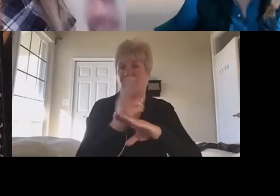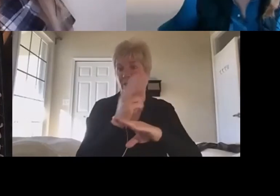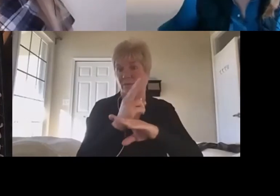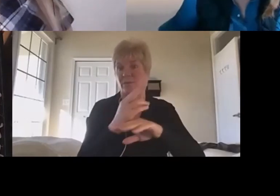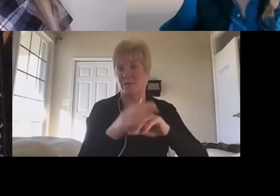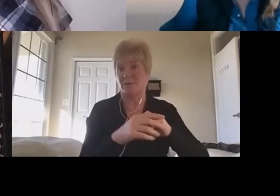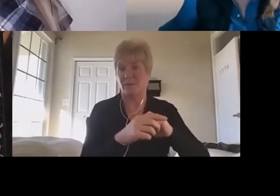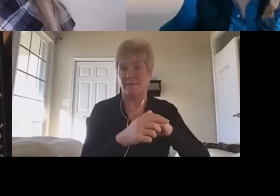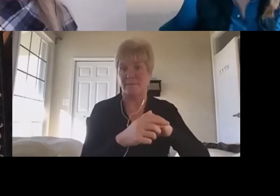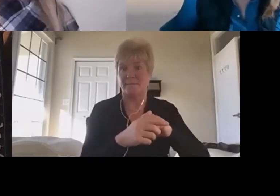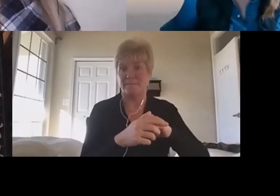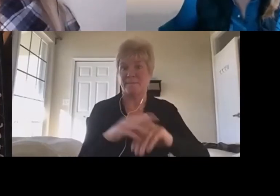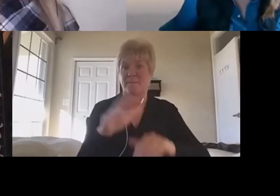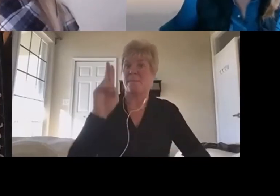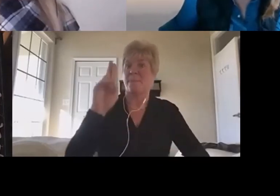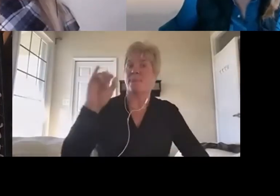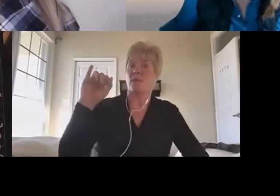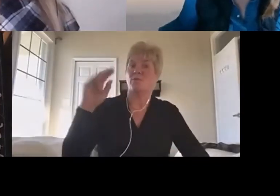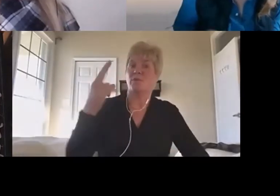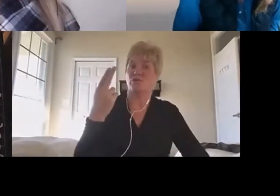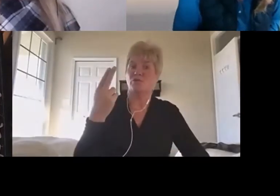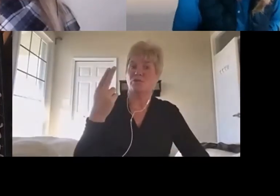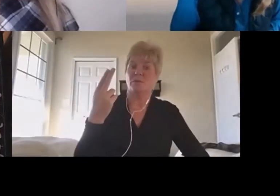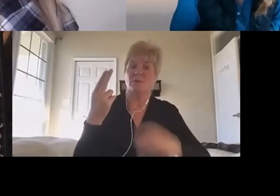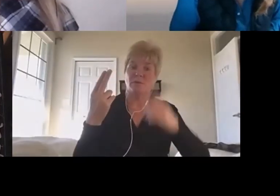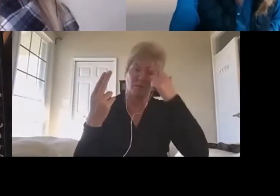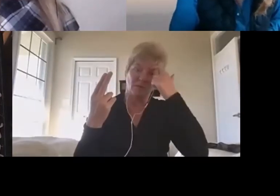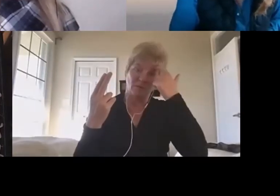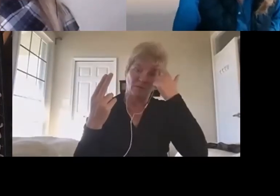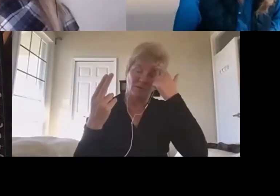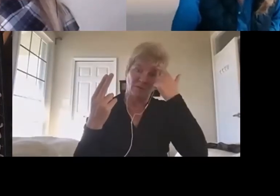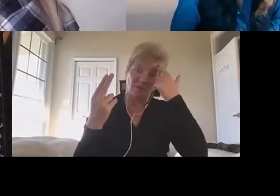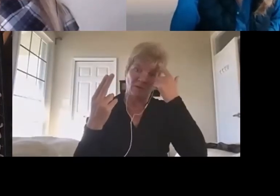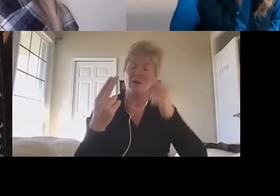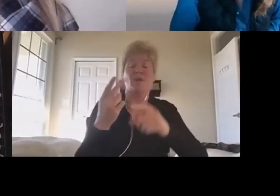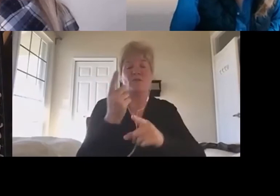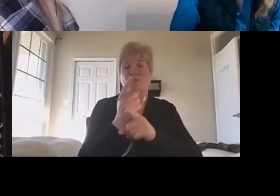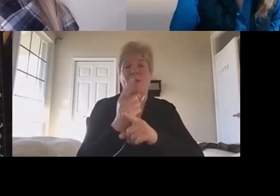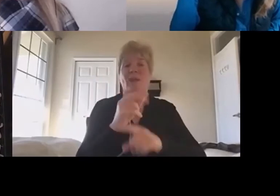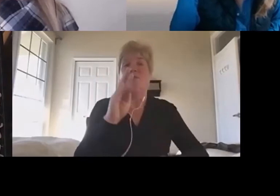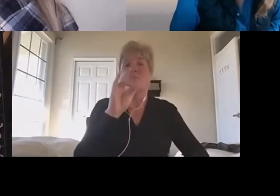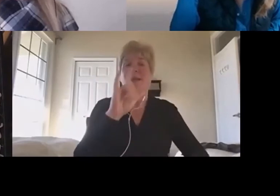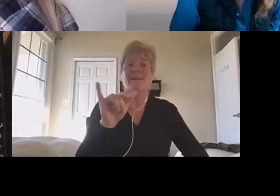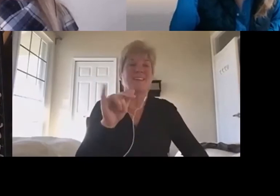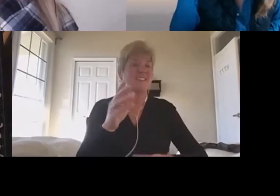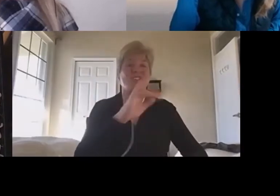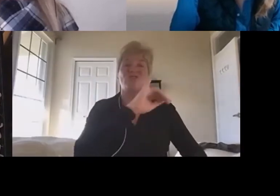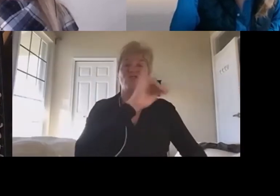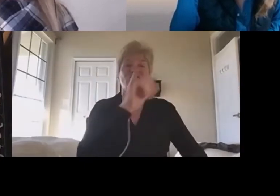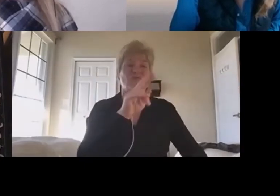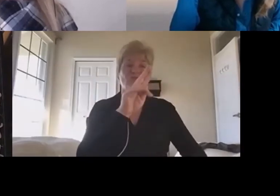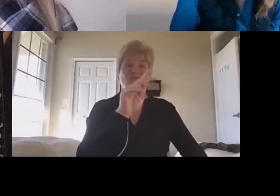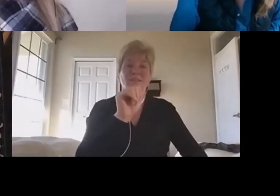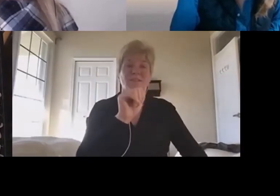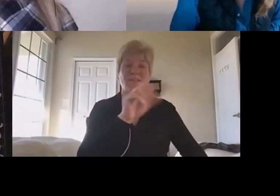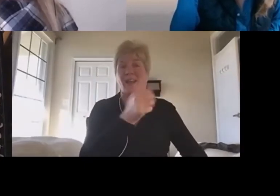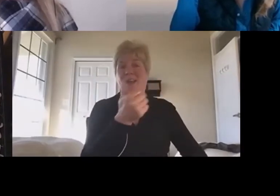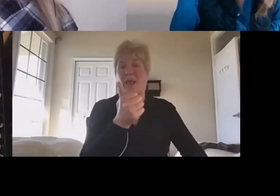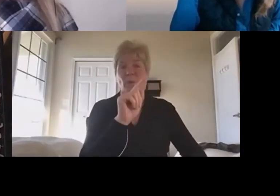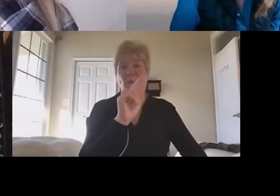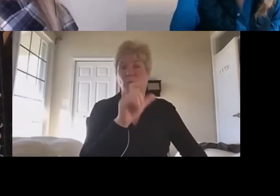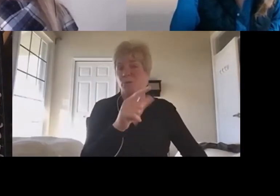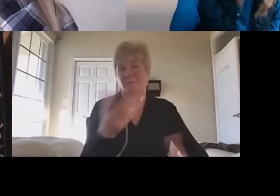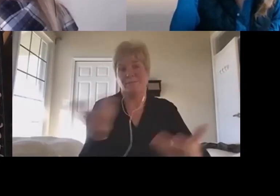The reality is it's just another tool, right? whether or not,